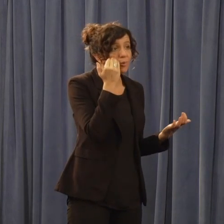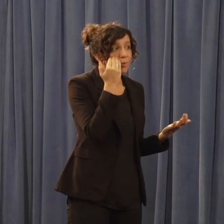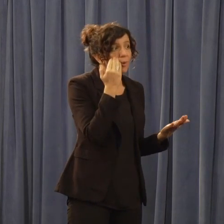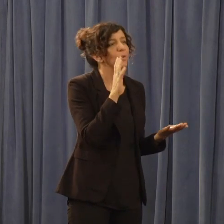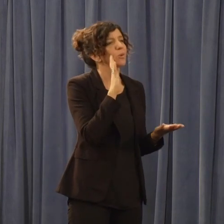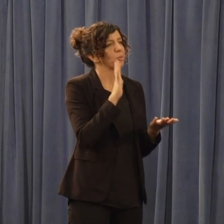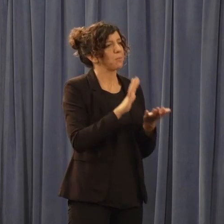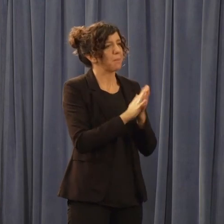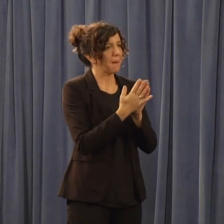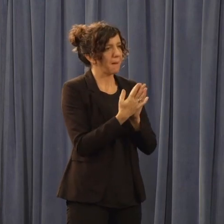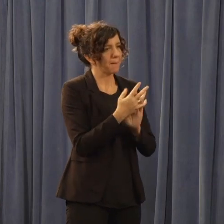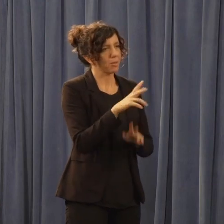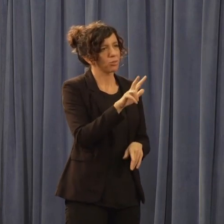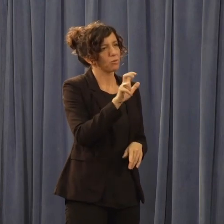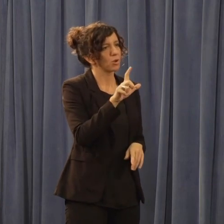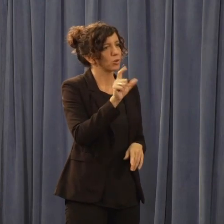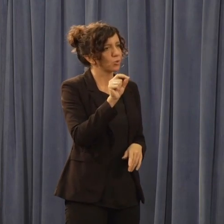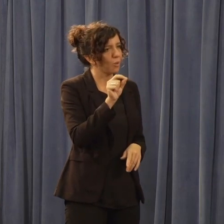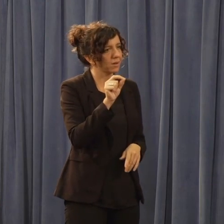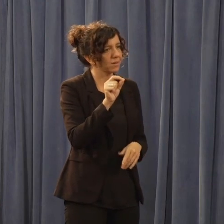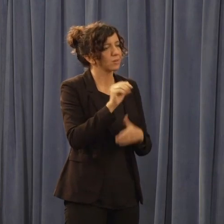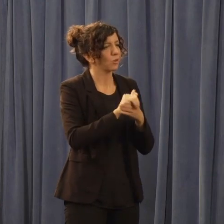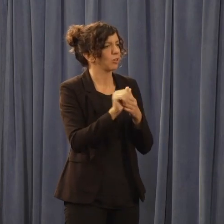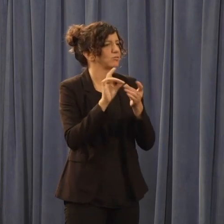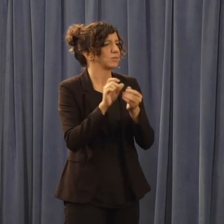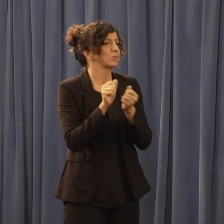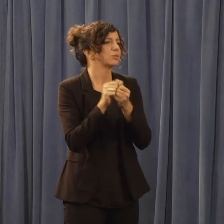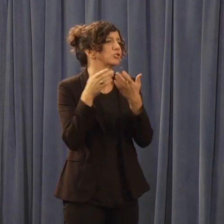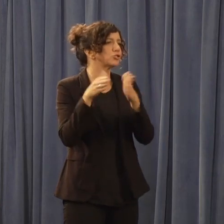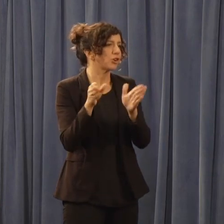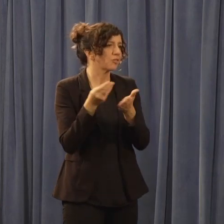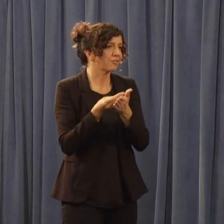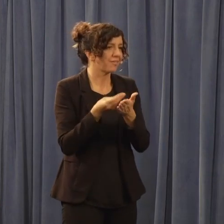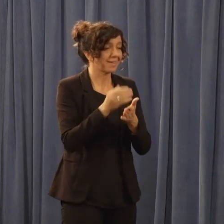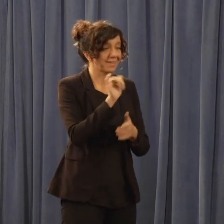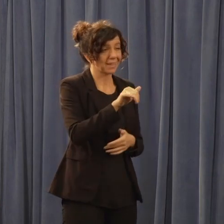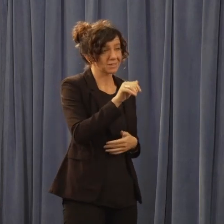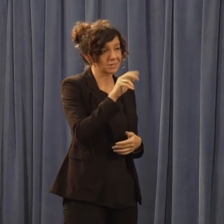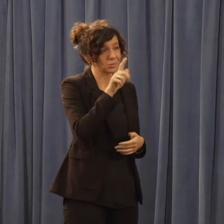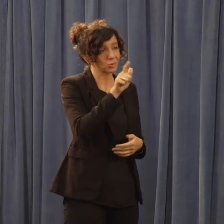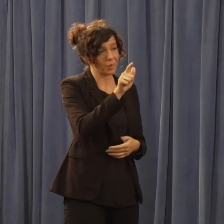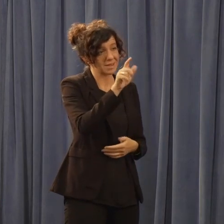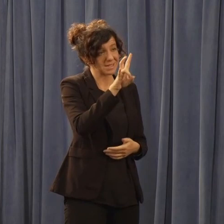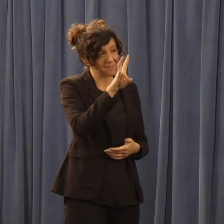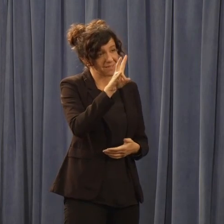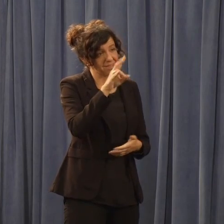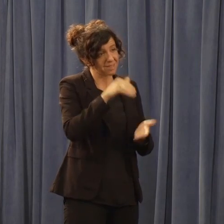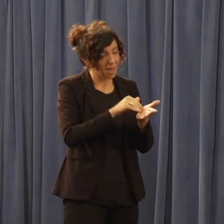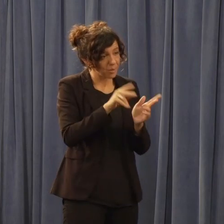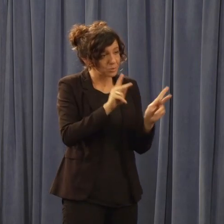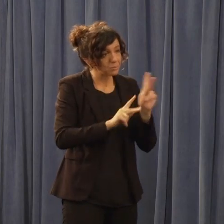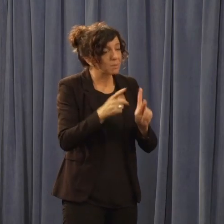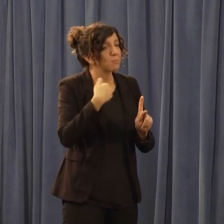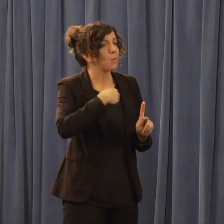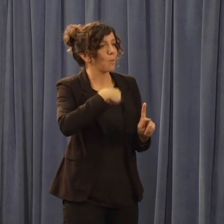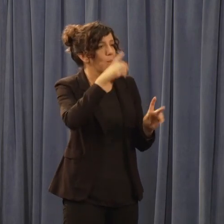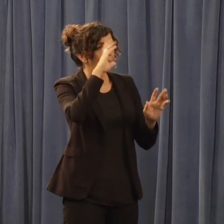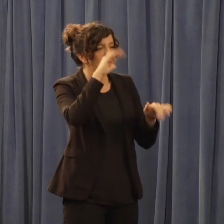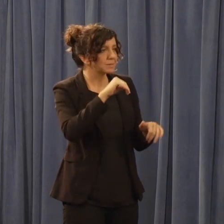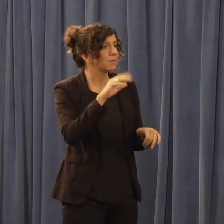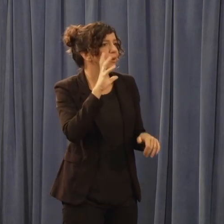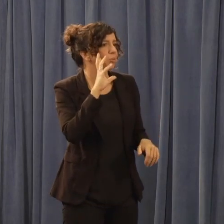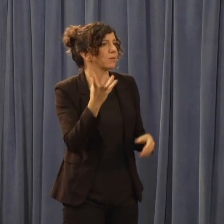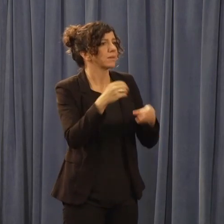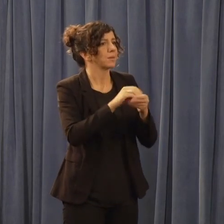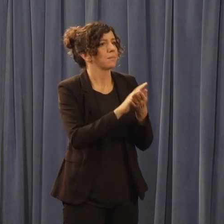annualize at 320 general fund. That's 27,000 people that we project, but